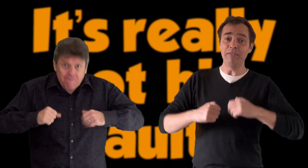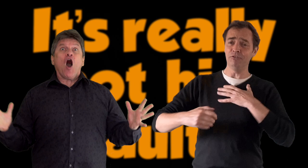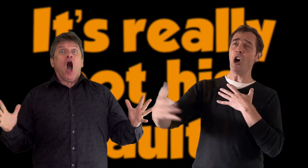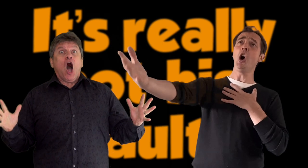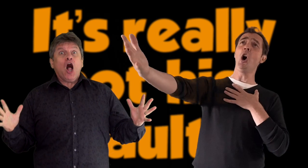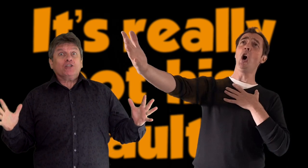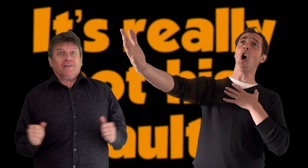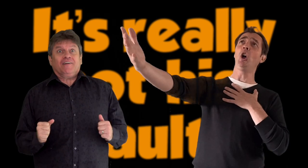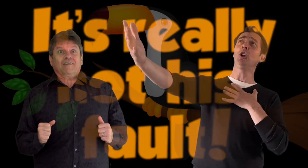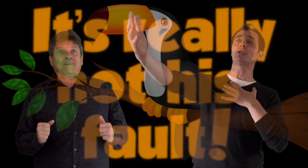. . Gold!